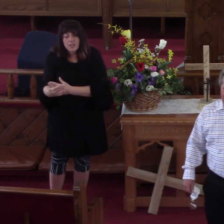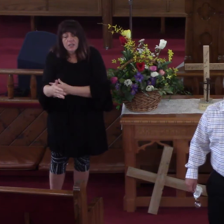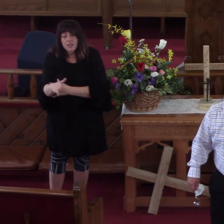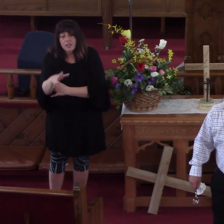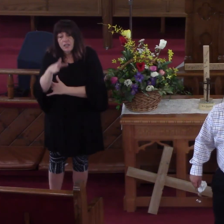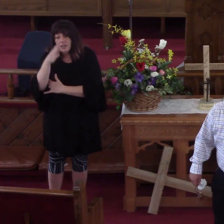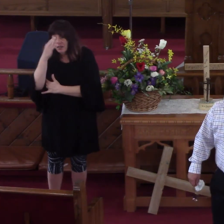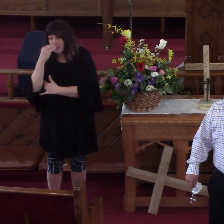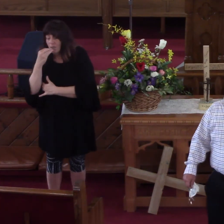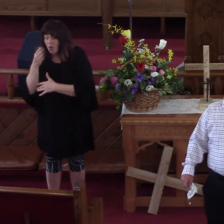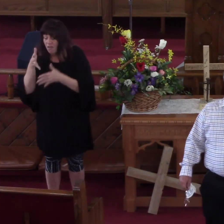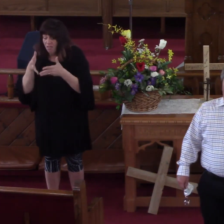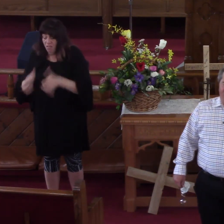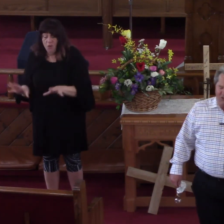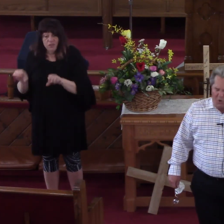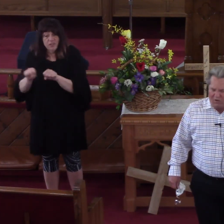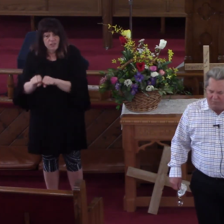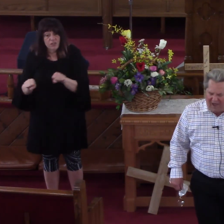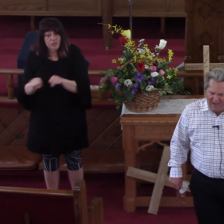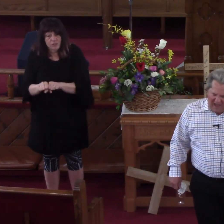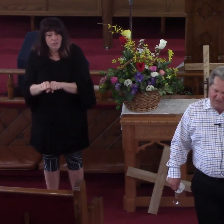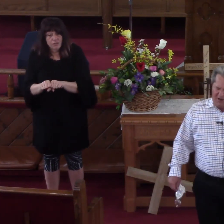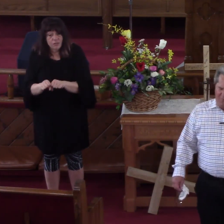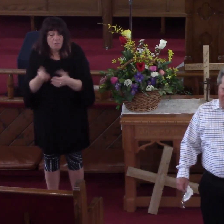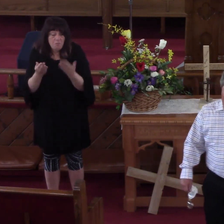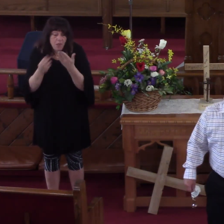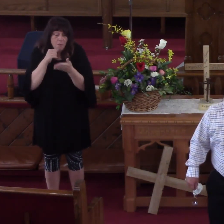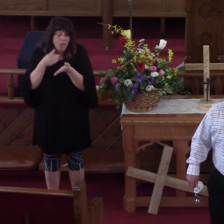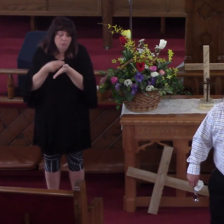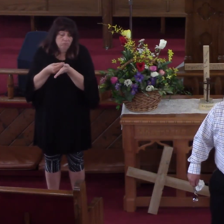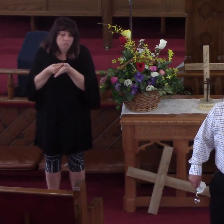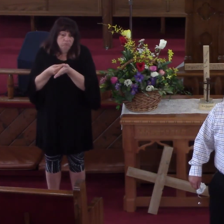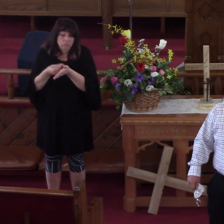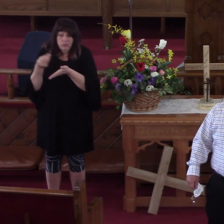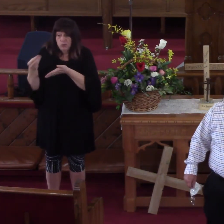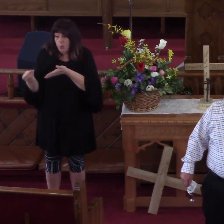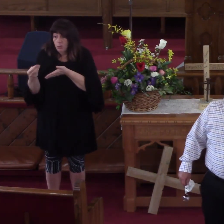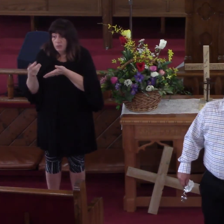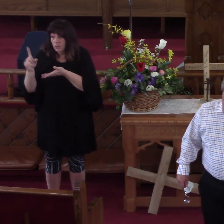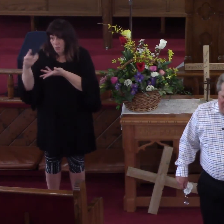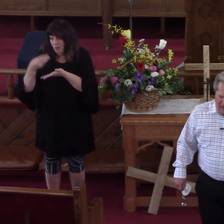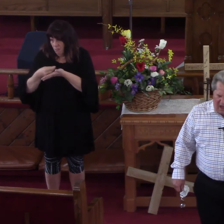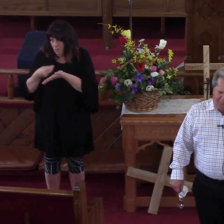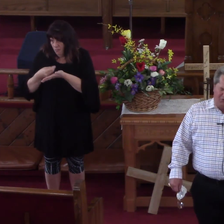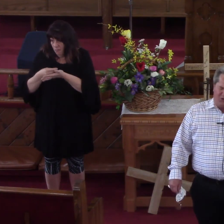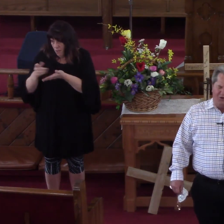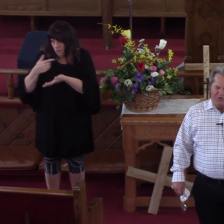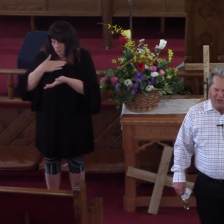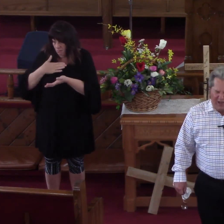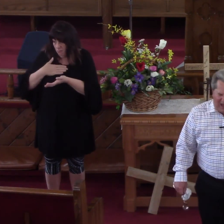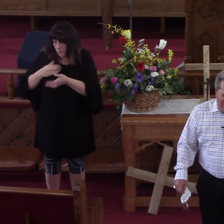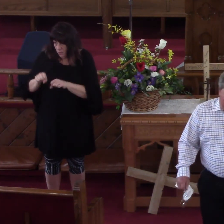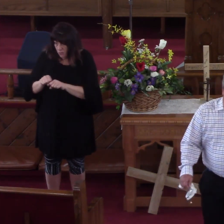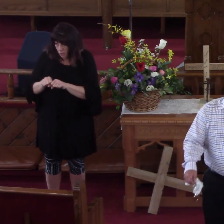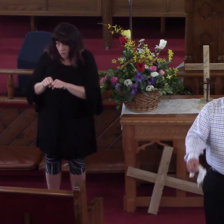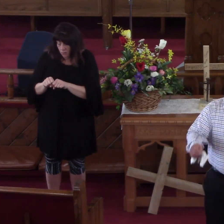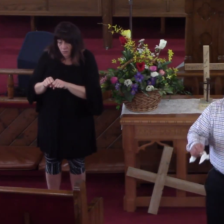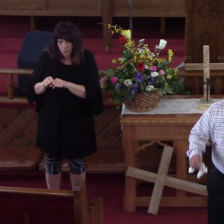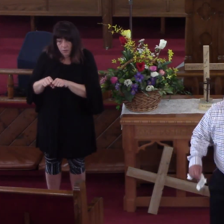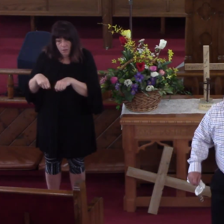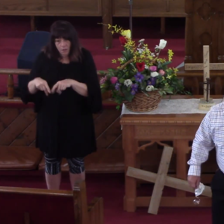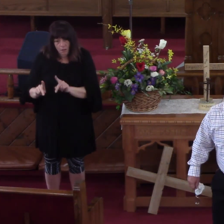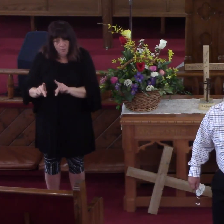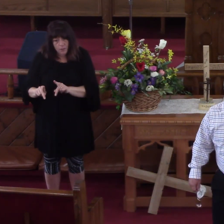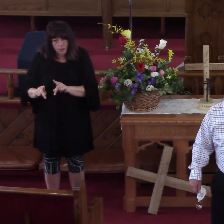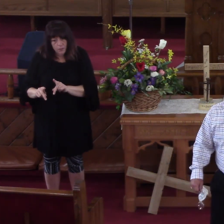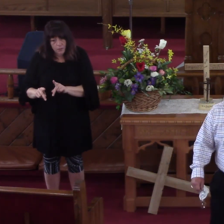shoes on his feet, that he had probably sold him to maybe have one more opportunity there,